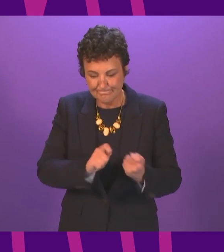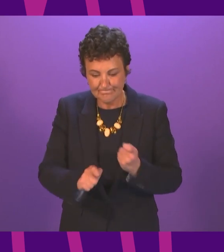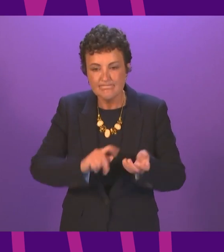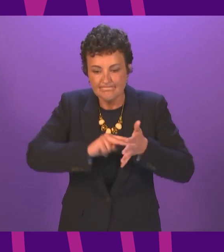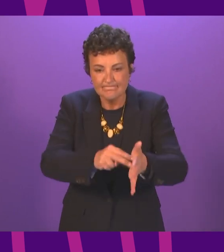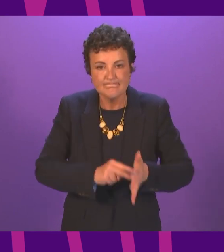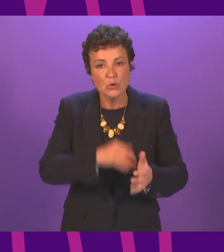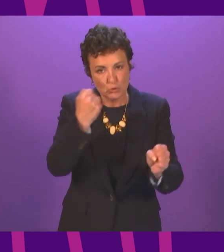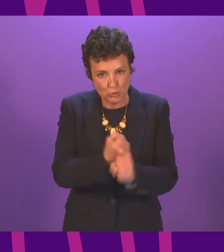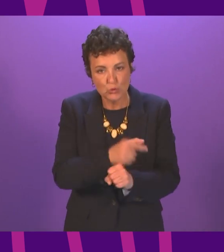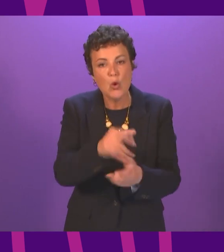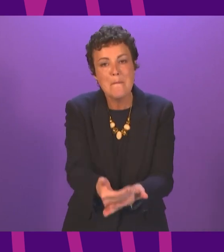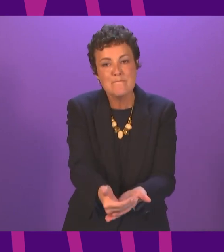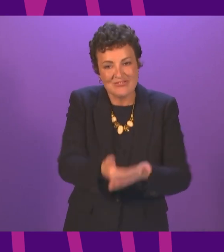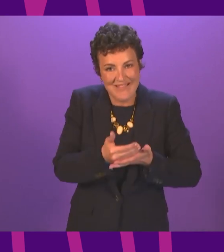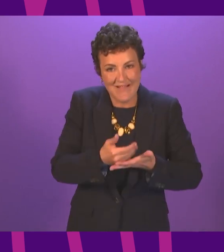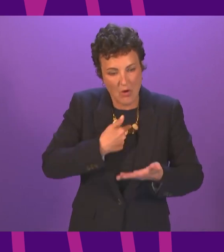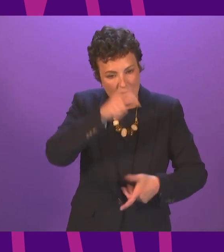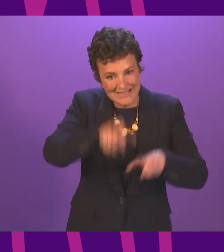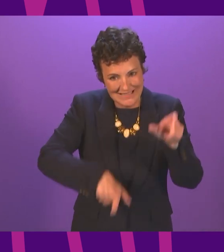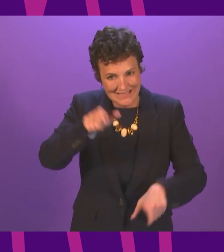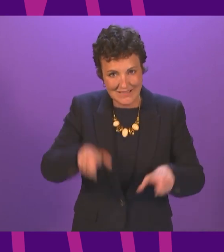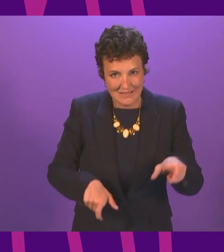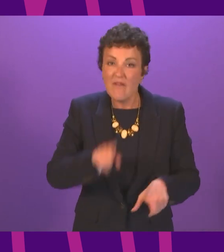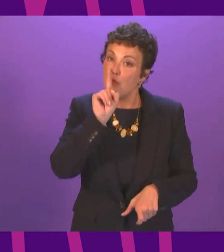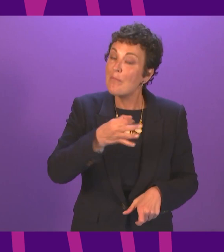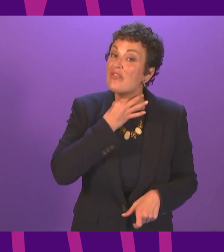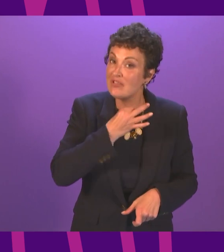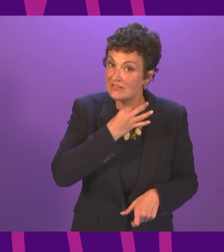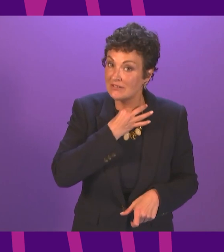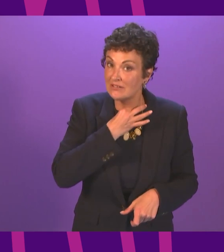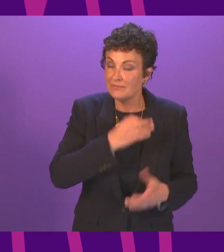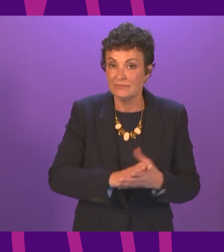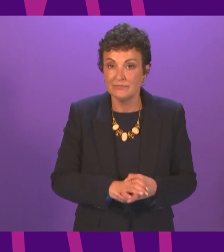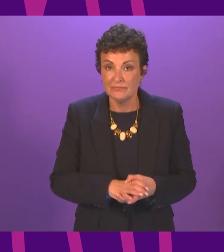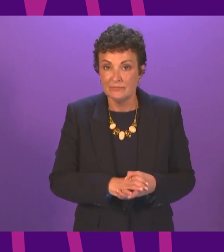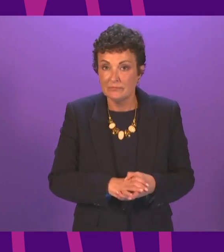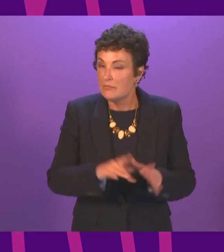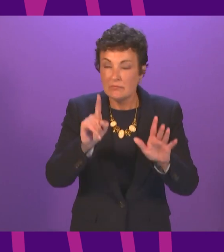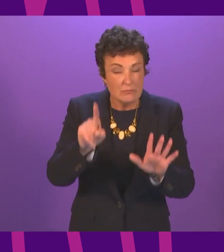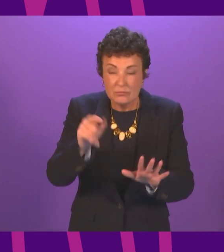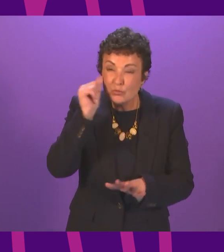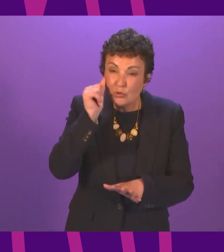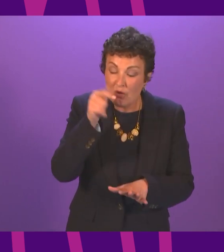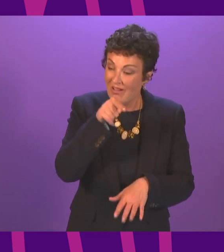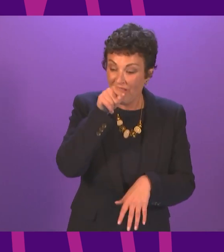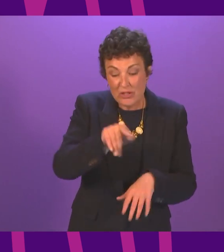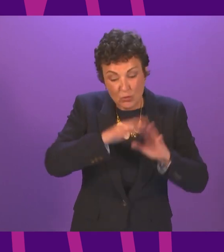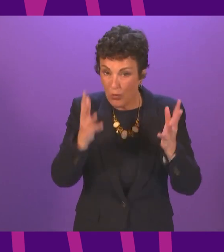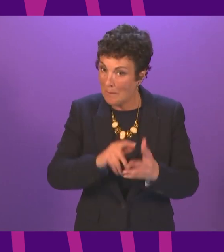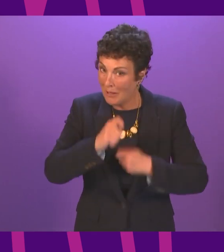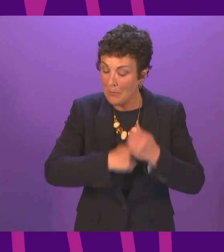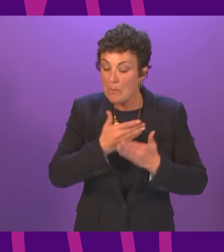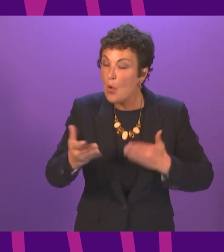cannot protect our citizens from these risks of from the risks of an stable world